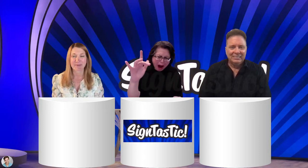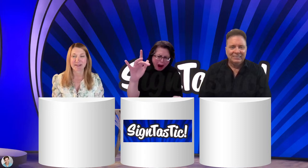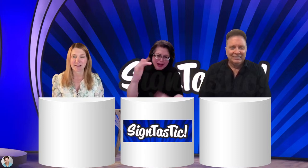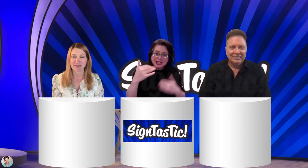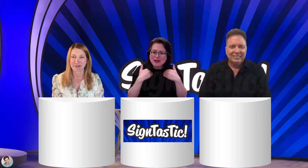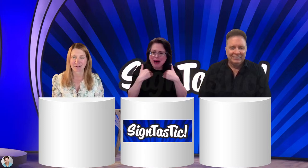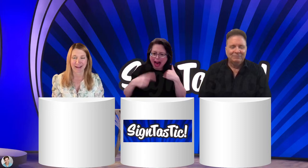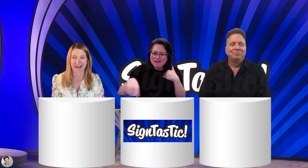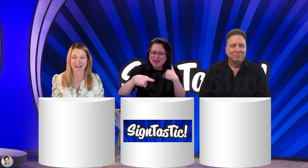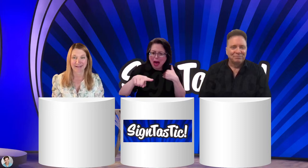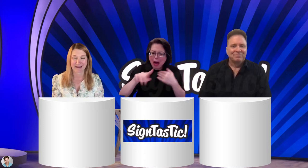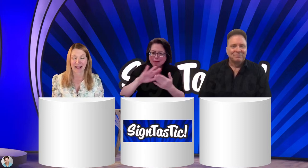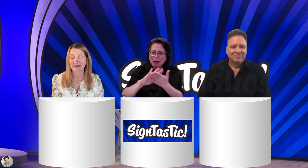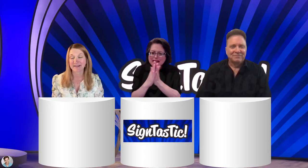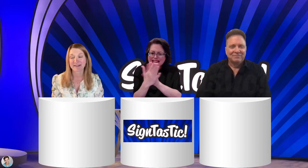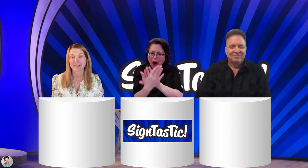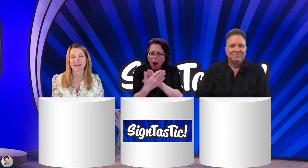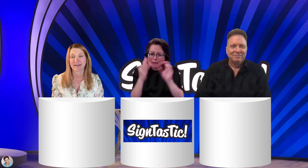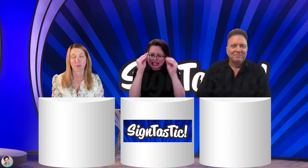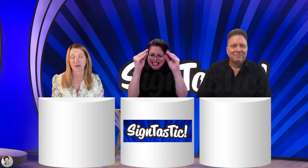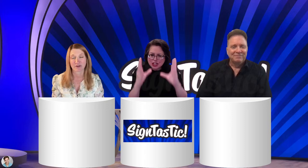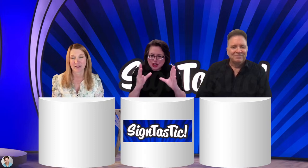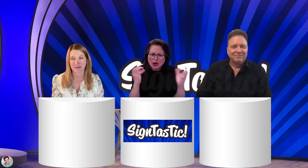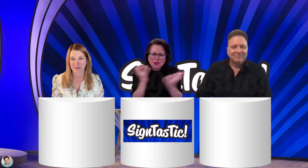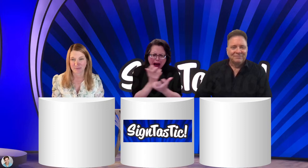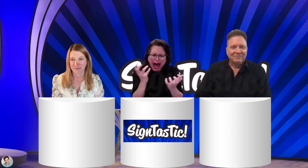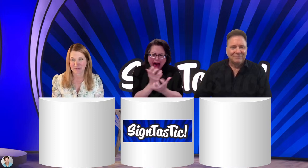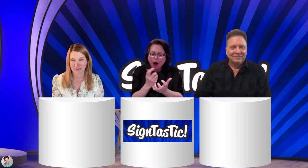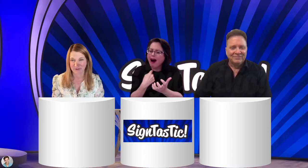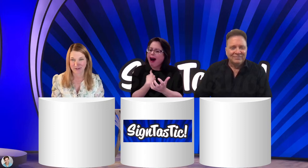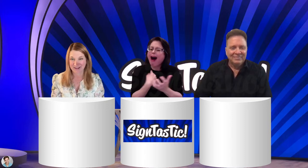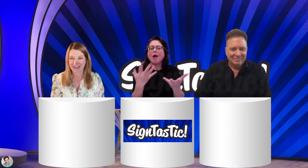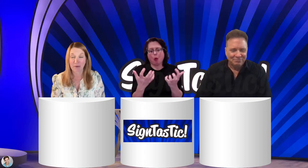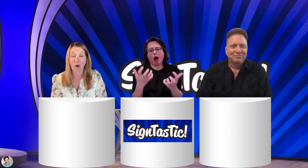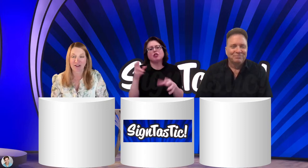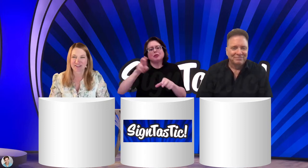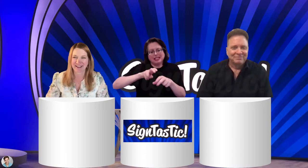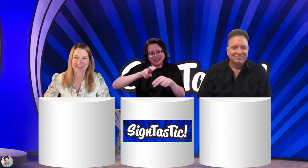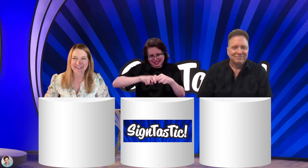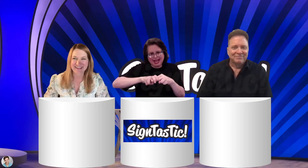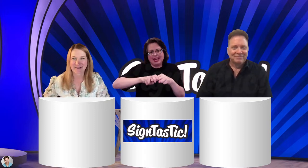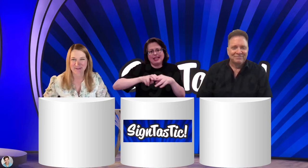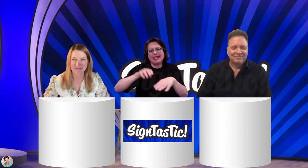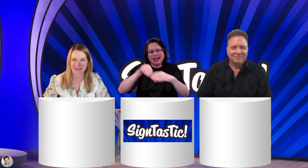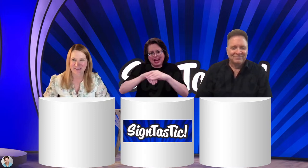the teacher. And I need to sit in one of your classrooms for sure. And watch that. That's got to be fun.